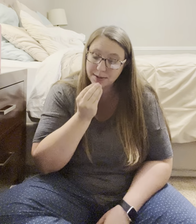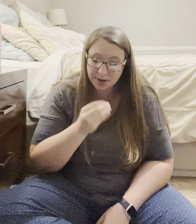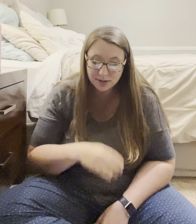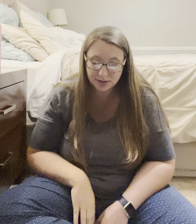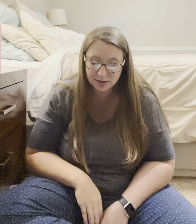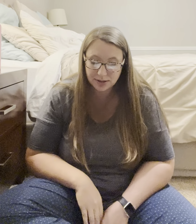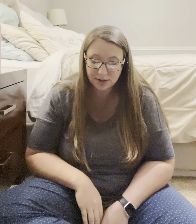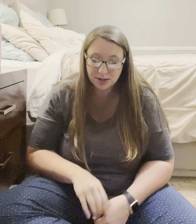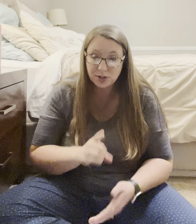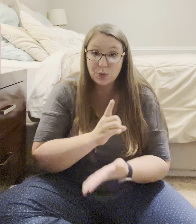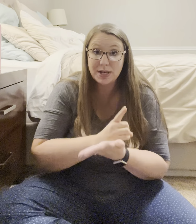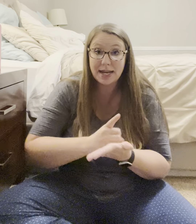zebra?